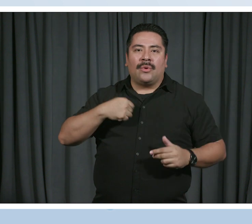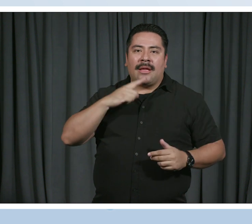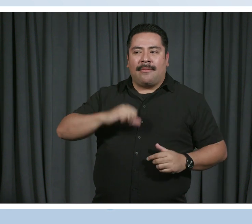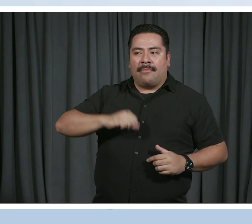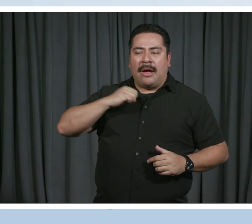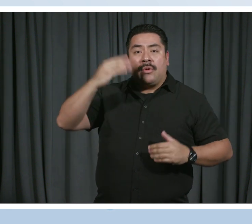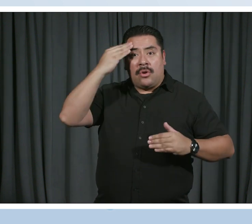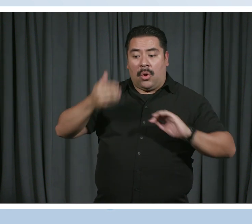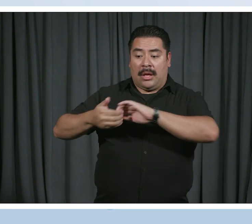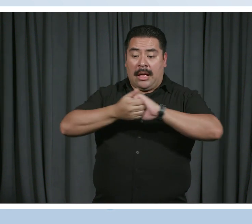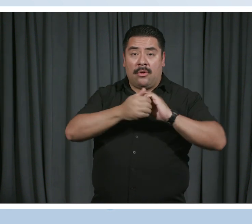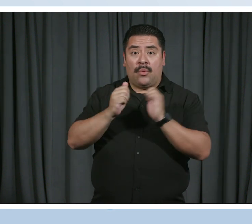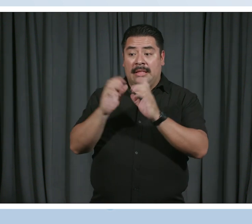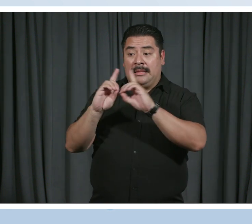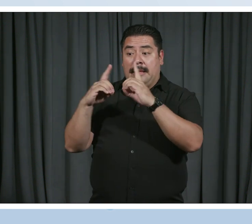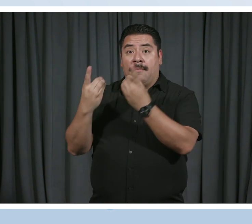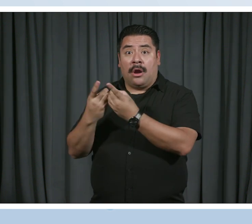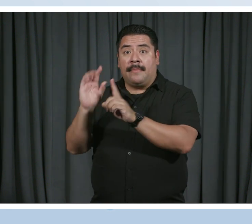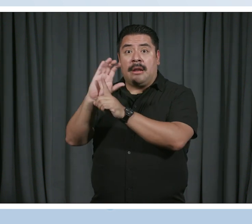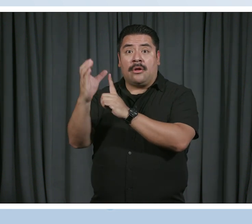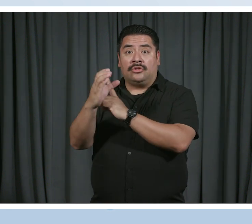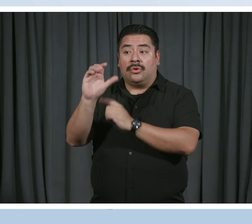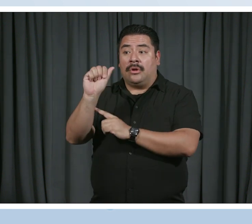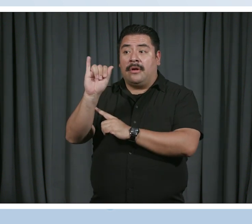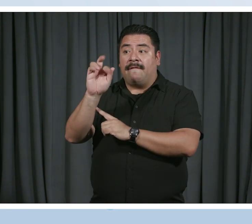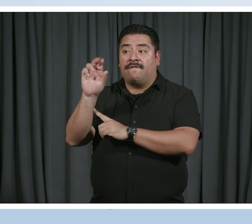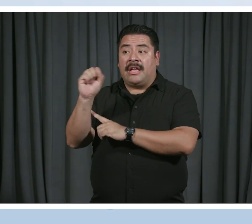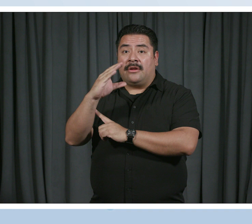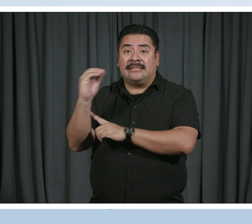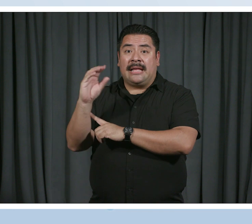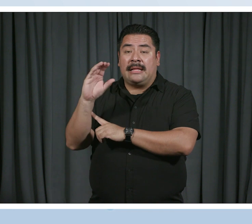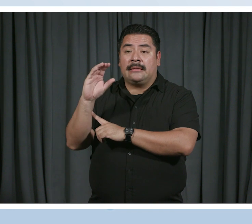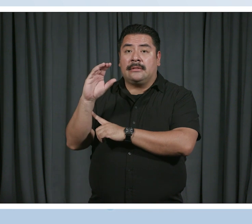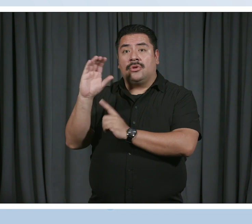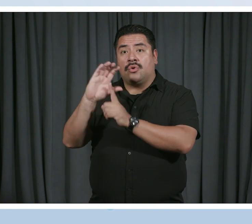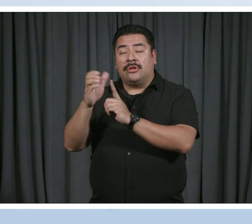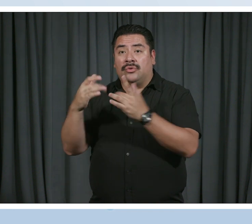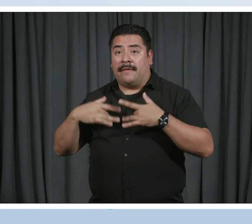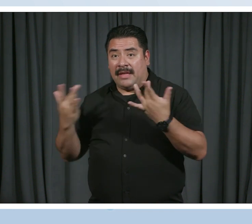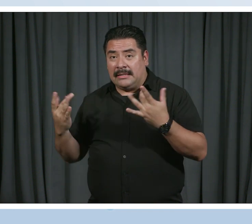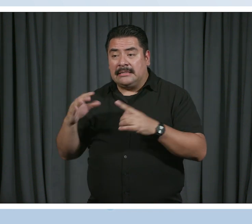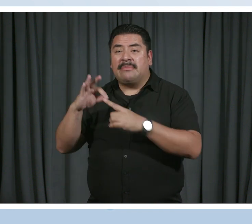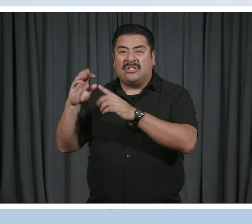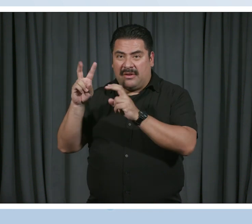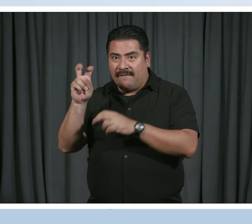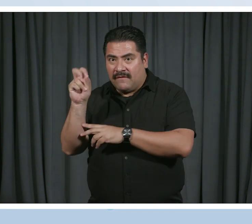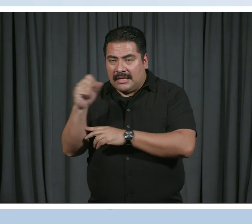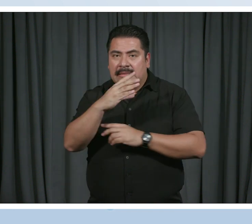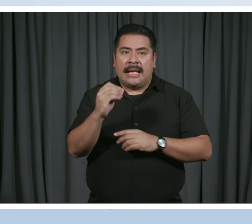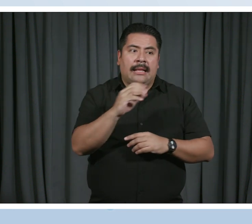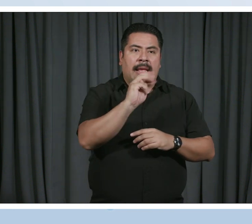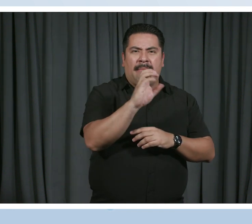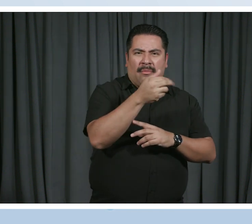between the Department of Cultural Affairs and Special Events, Family Support Services, and of course, Mayor's Office for People with